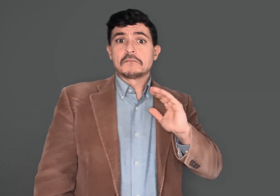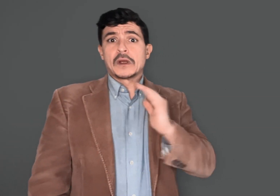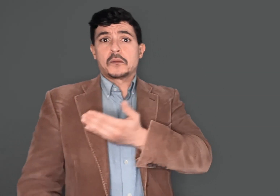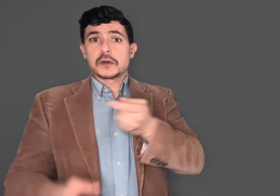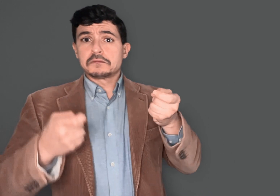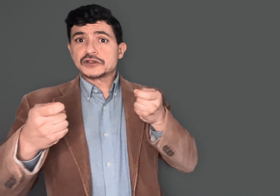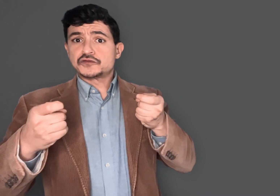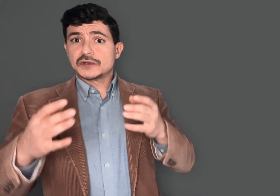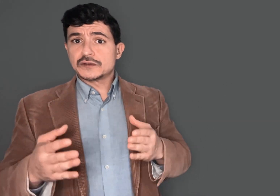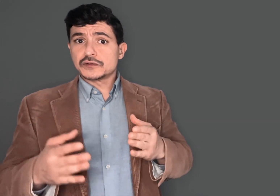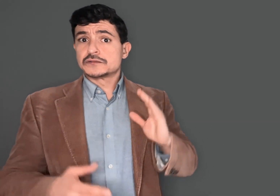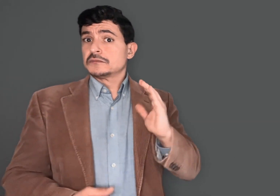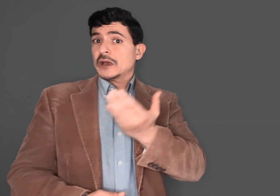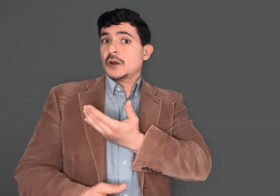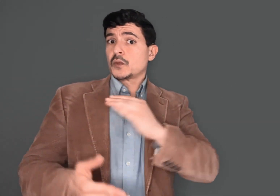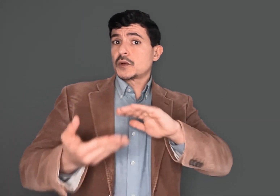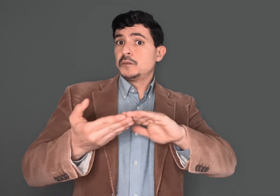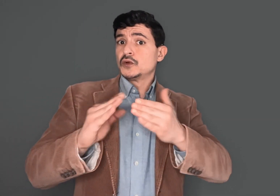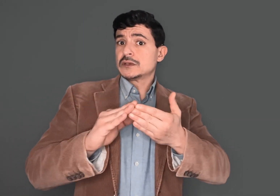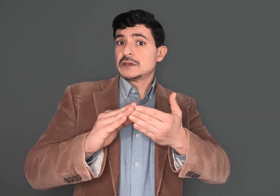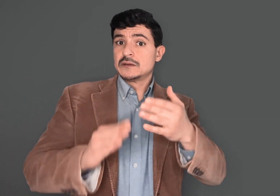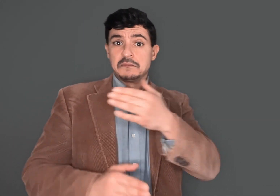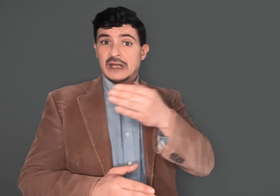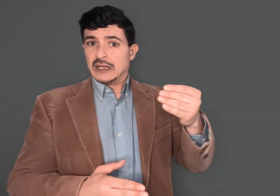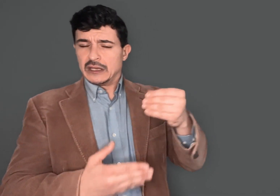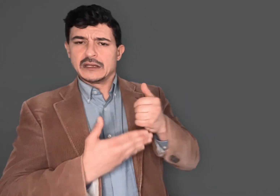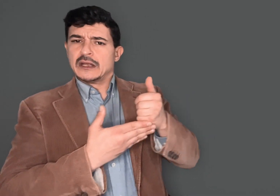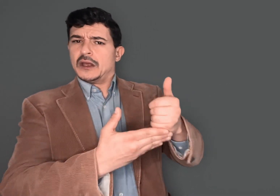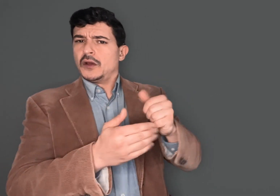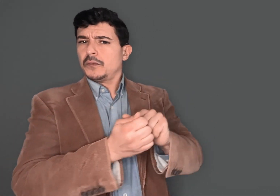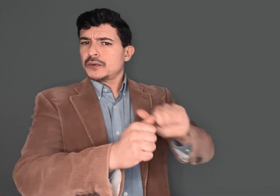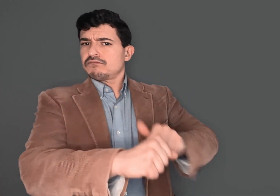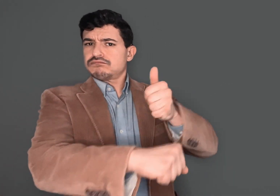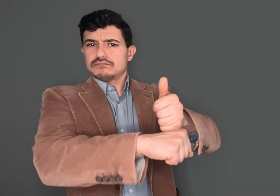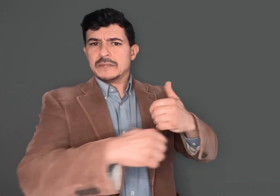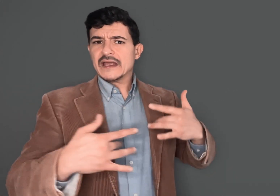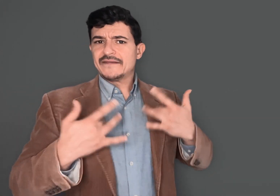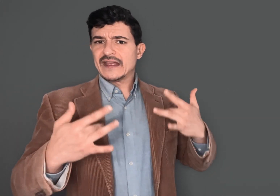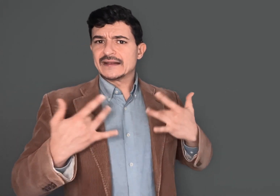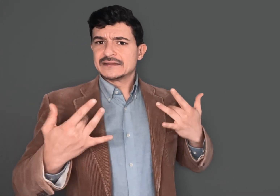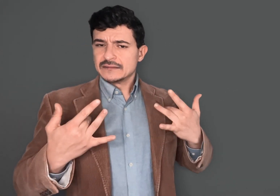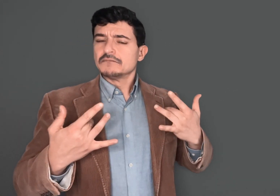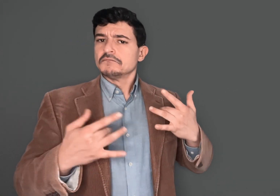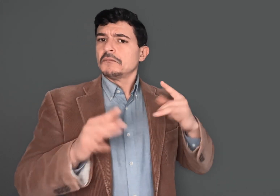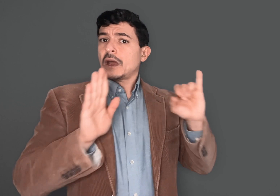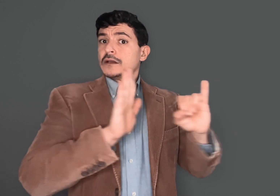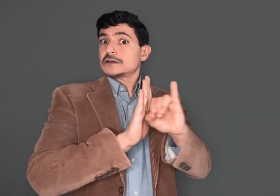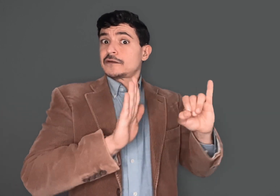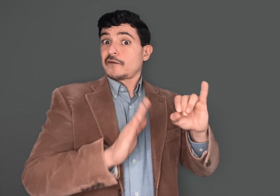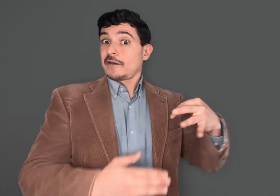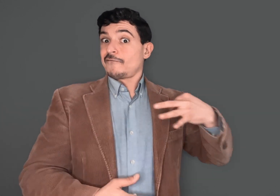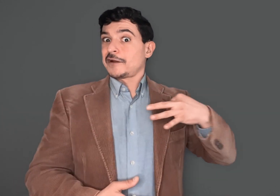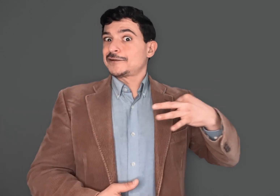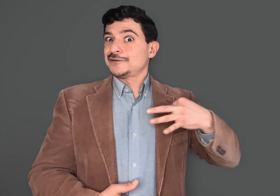staff, administrators, and community and would help with setting up events, identifying